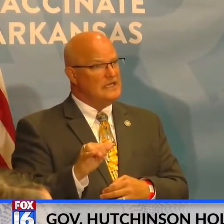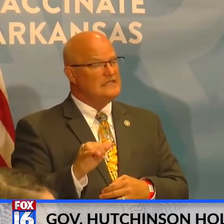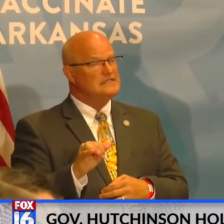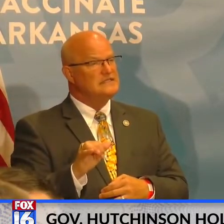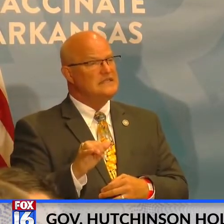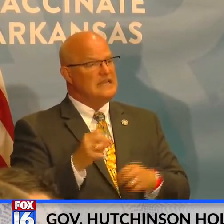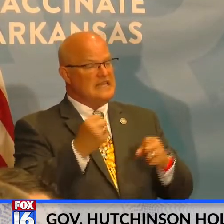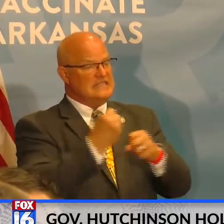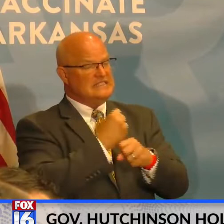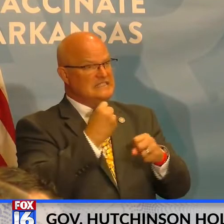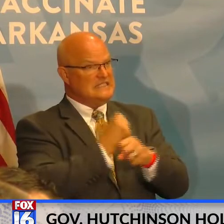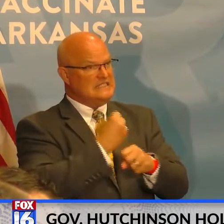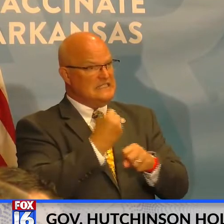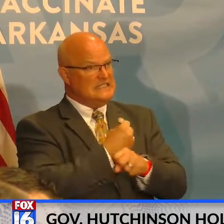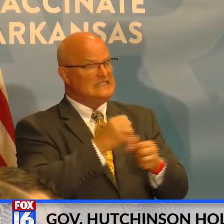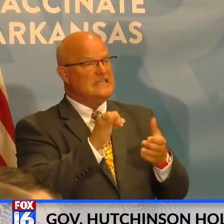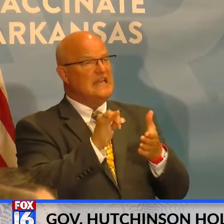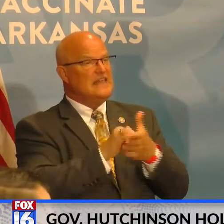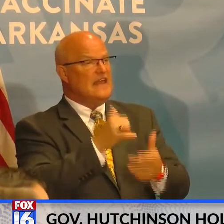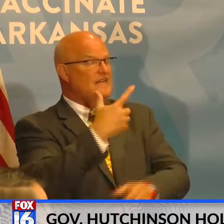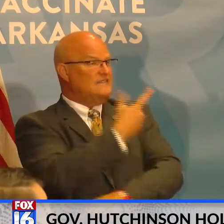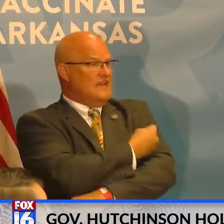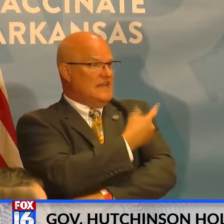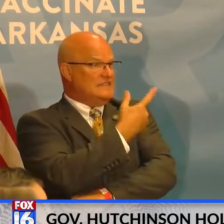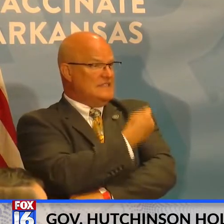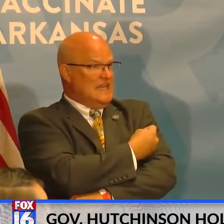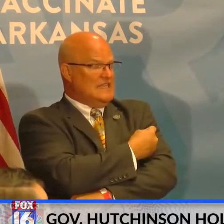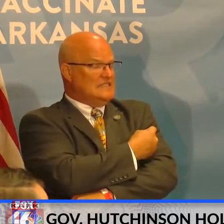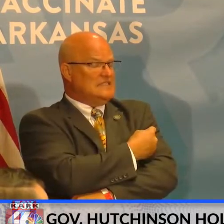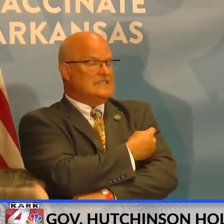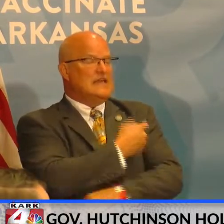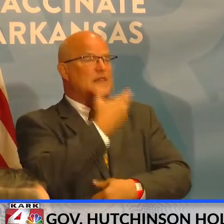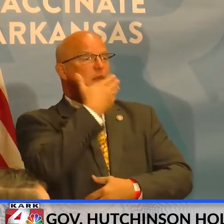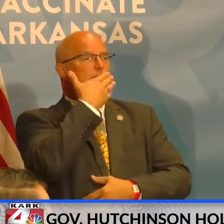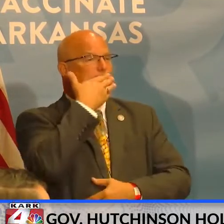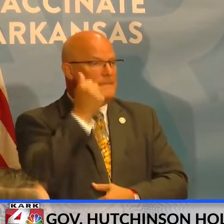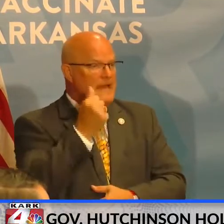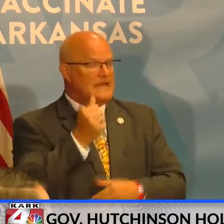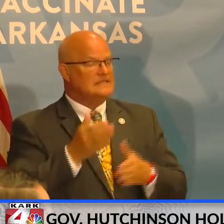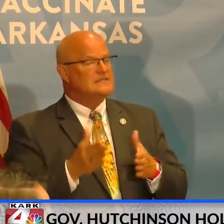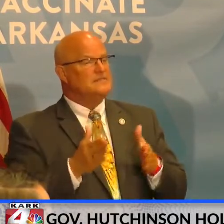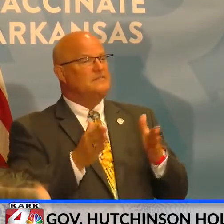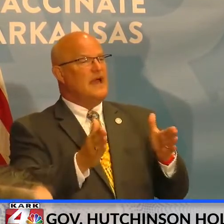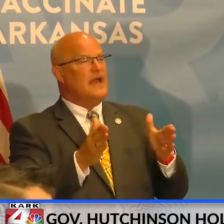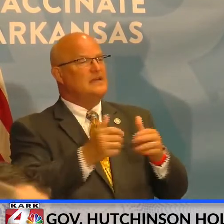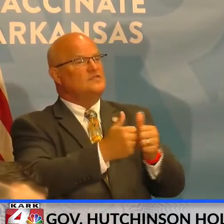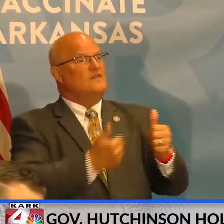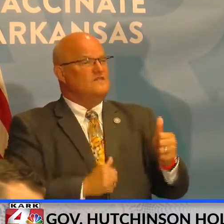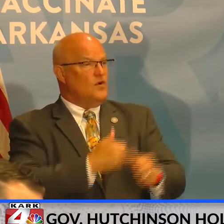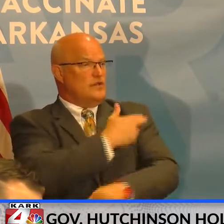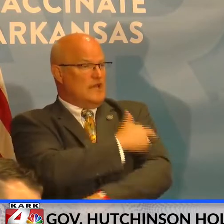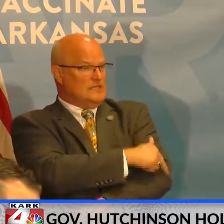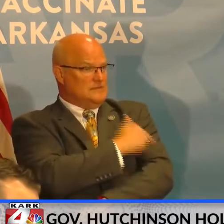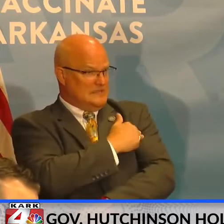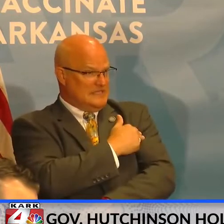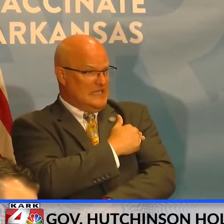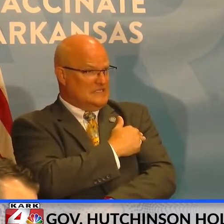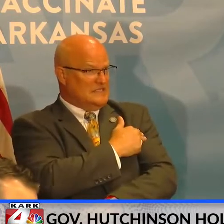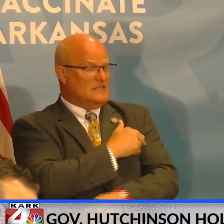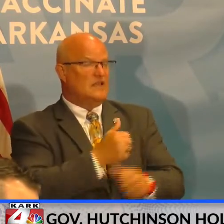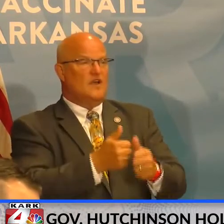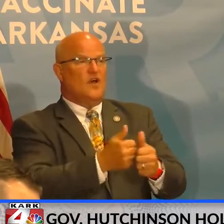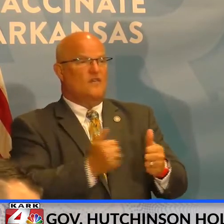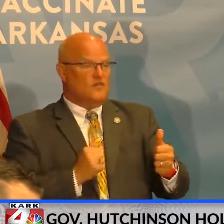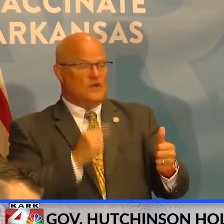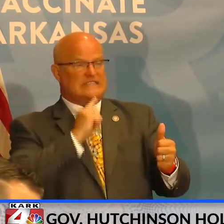statistics that vaccination is your best path to avoiding hospitalization or